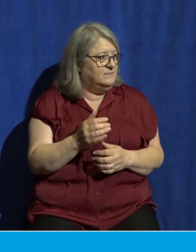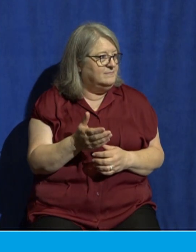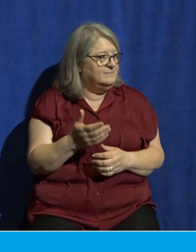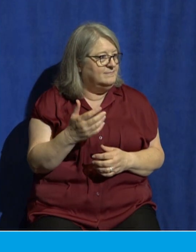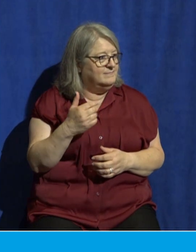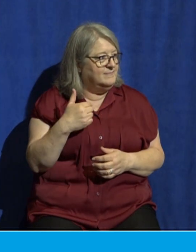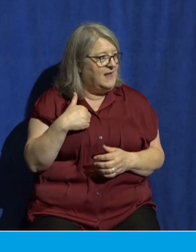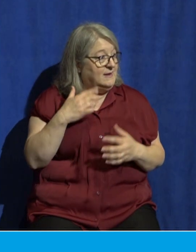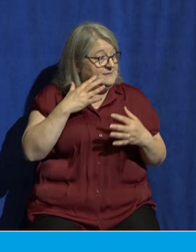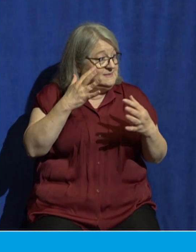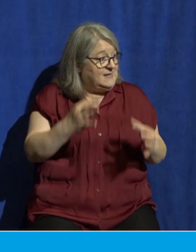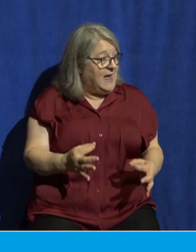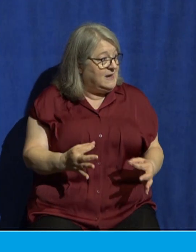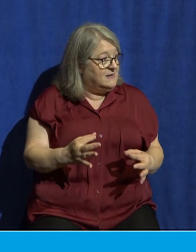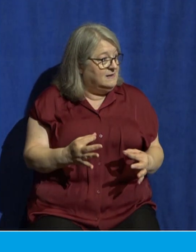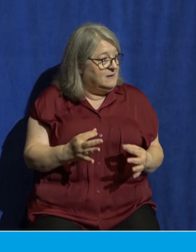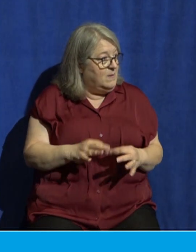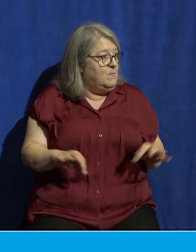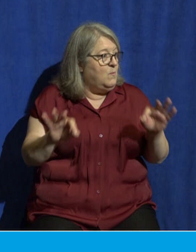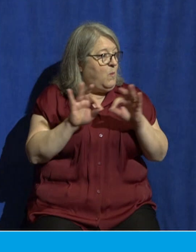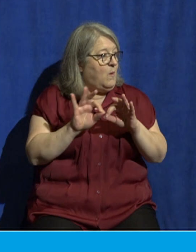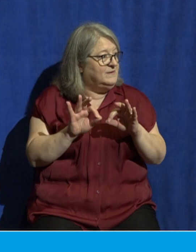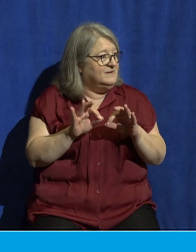Jamaica to jump off a cliff into the open sea.